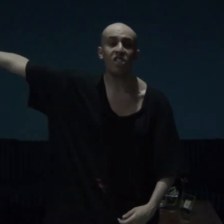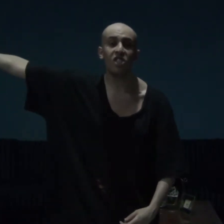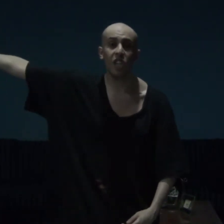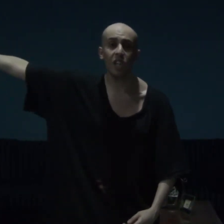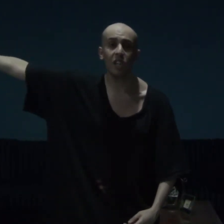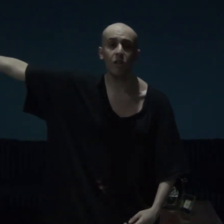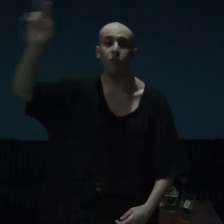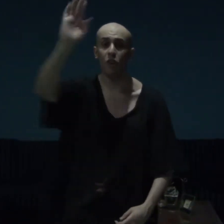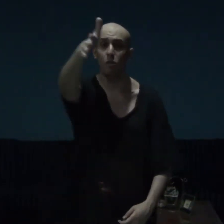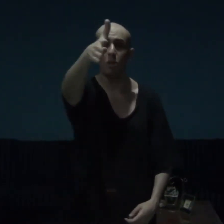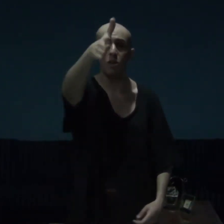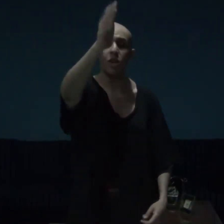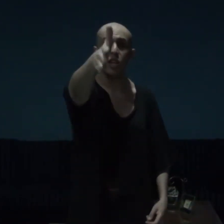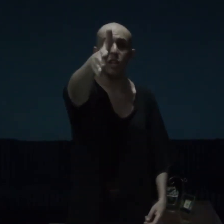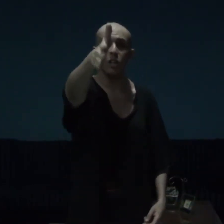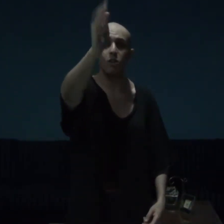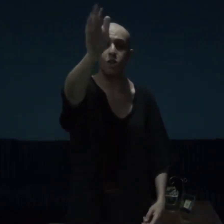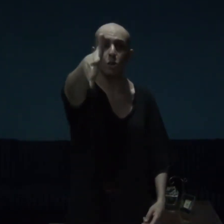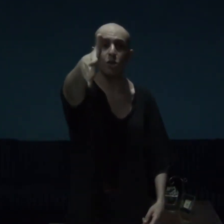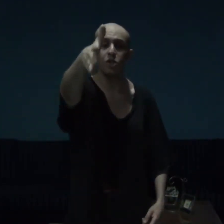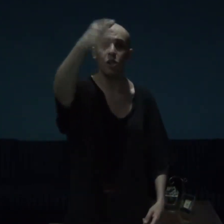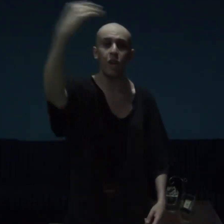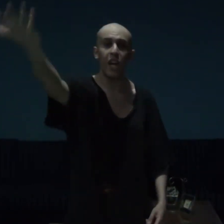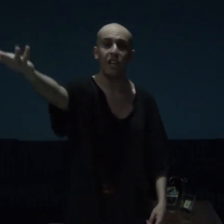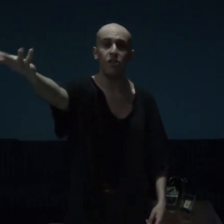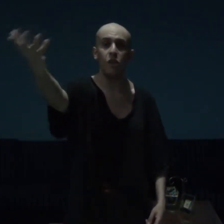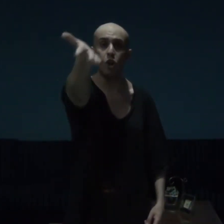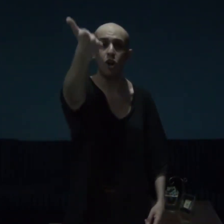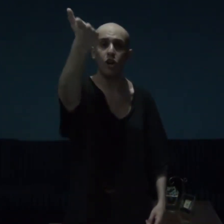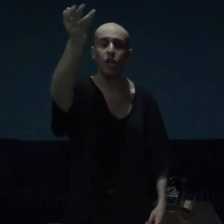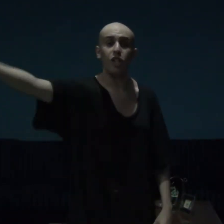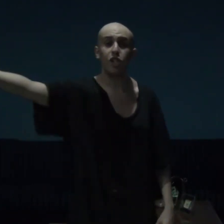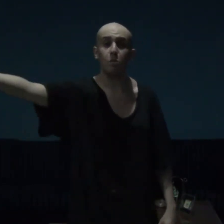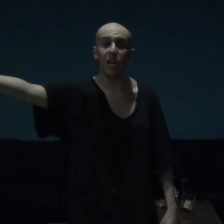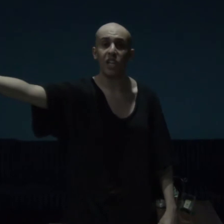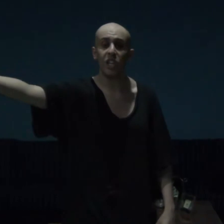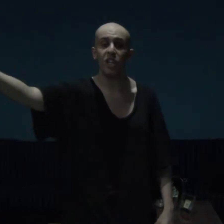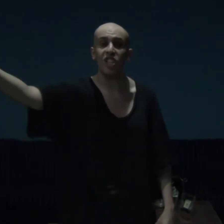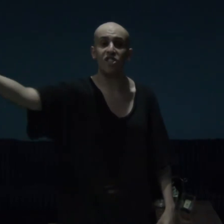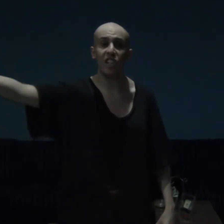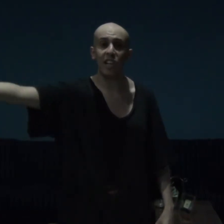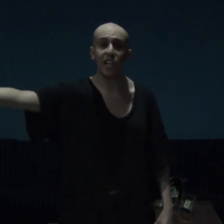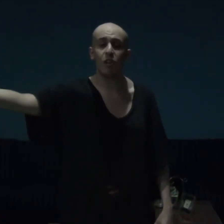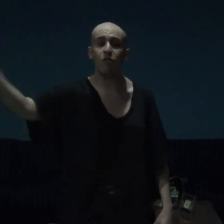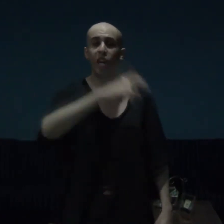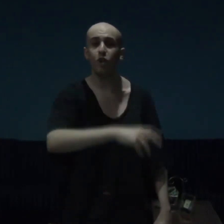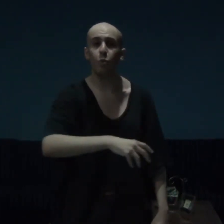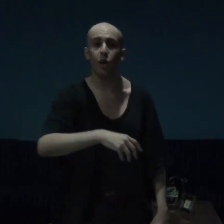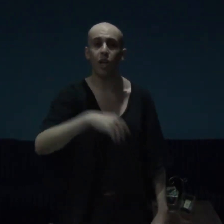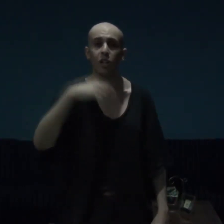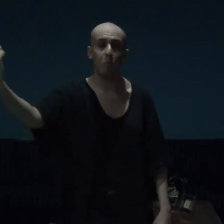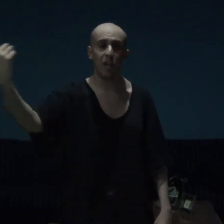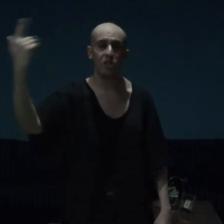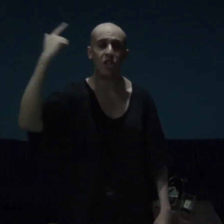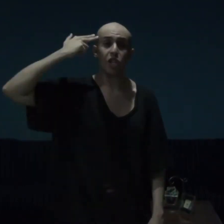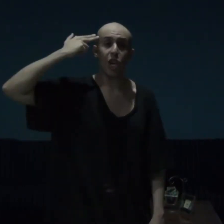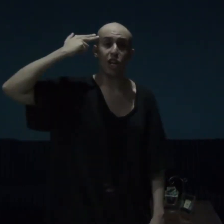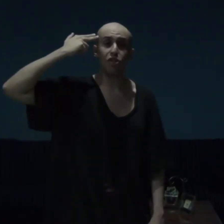his killer, former killer soldier, and dog Ishmael, is alive and well, but he has